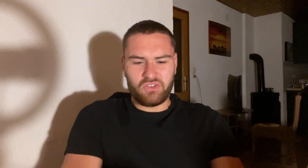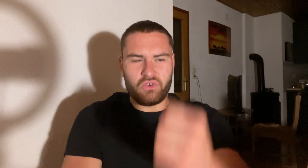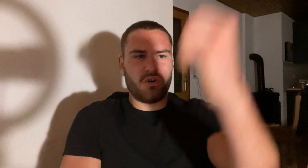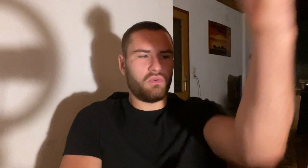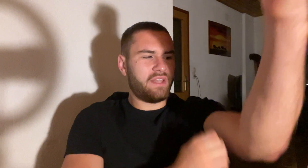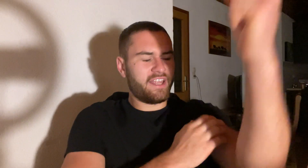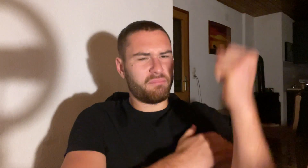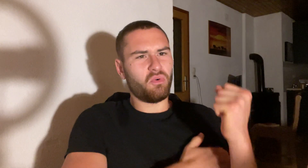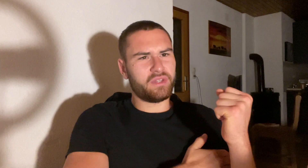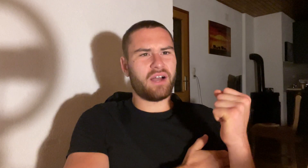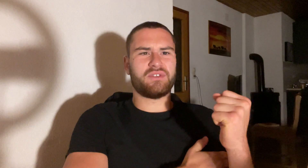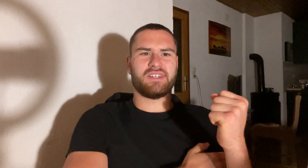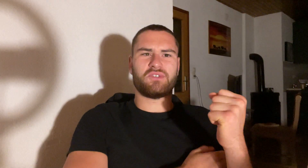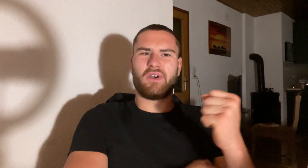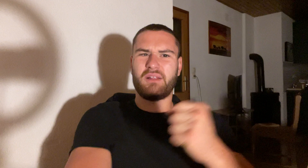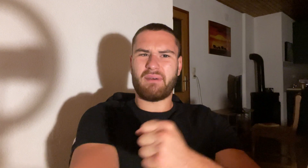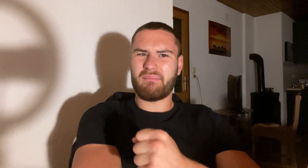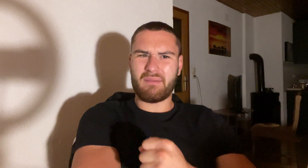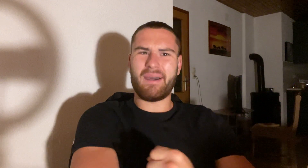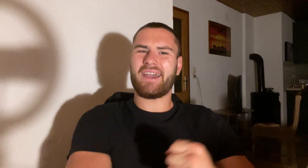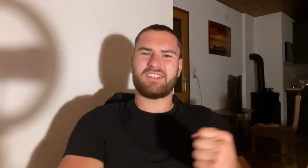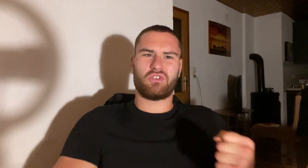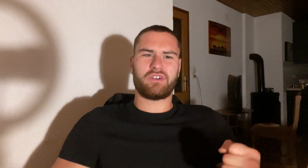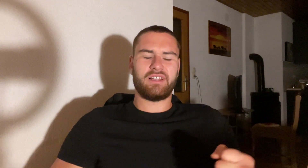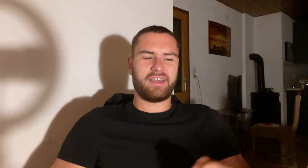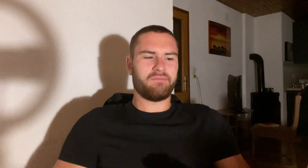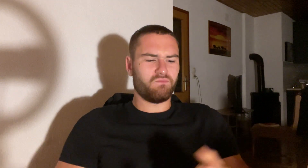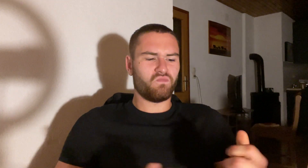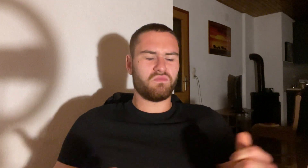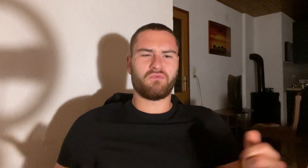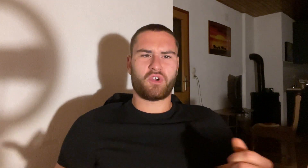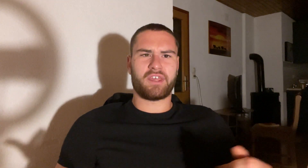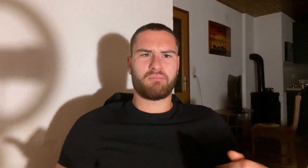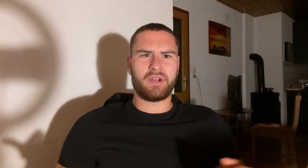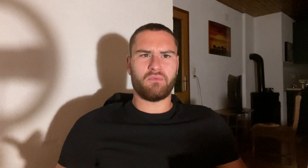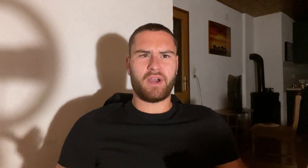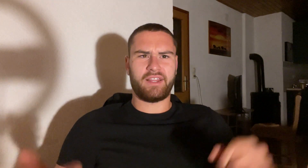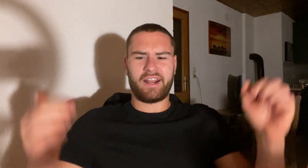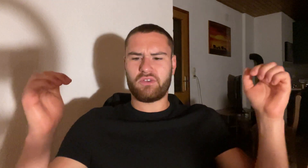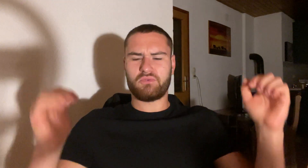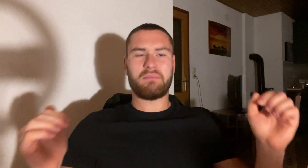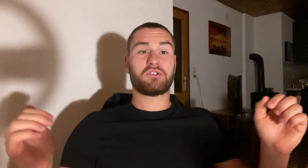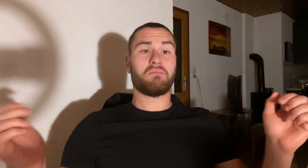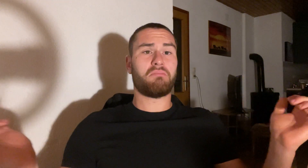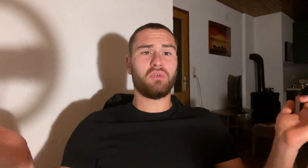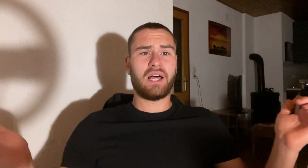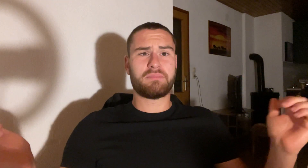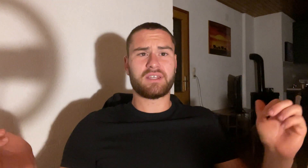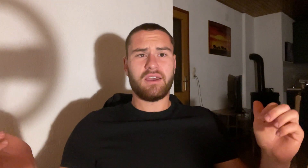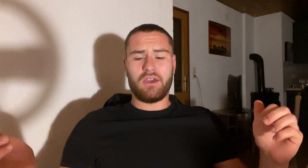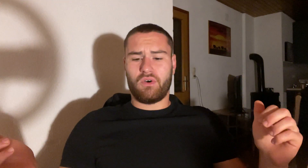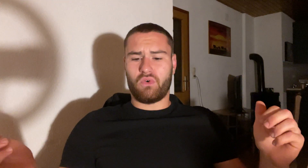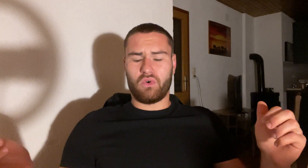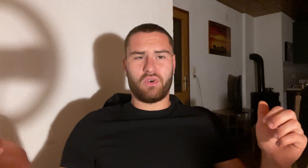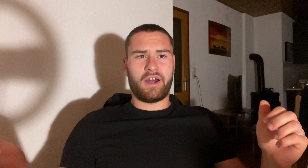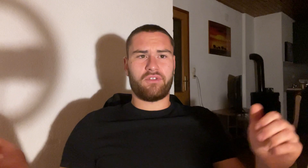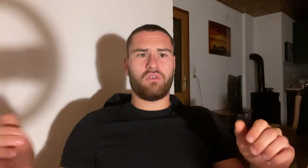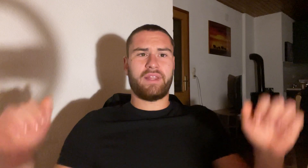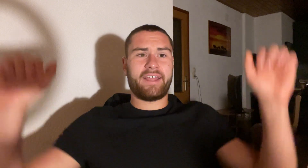do, you know, lat pull-downs as well. My back is already, like, working pretty well. Then I can do maybe some pull-ups or, I don't know, lat